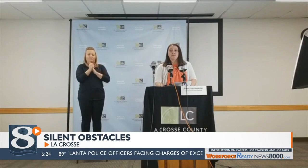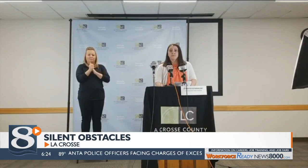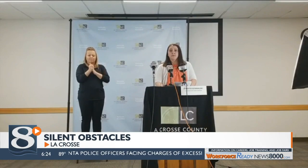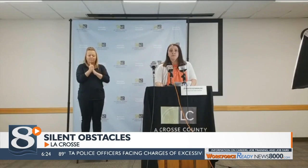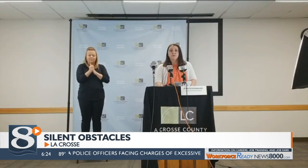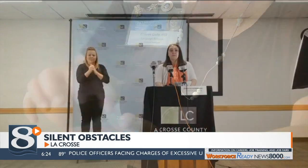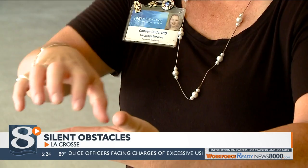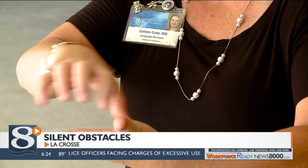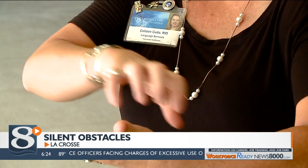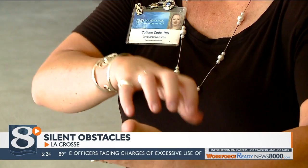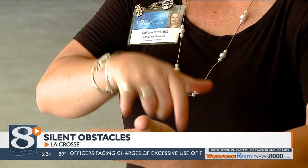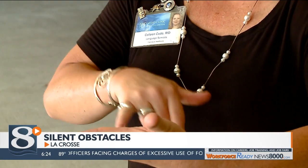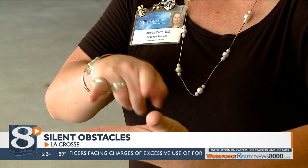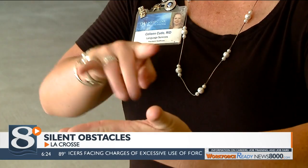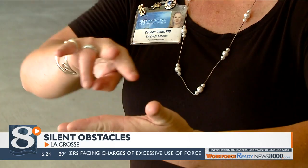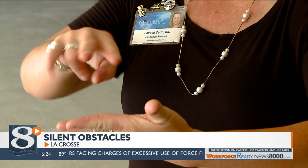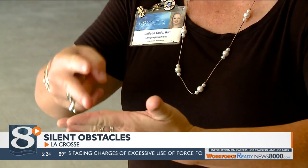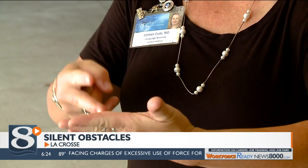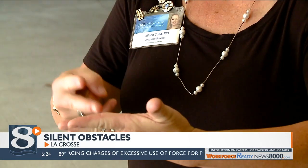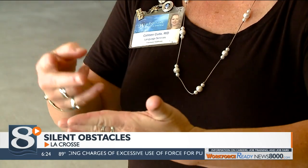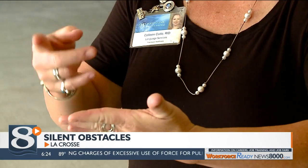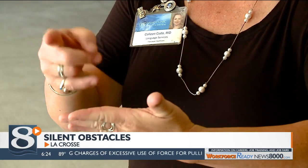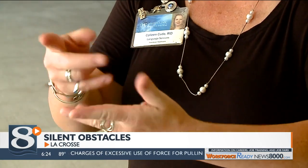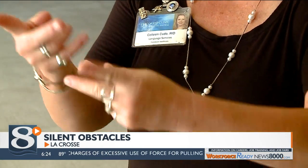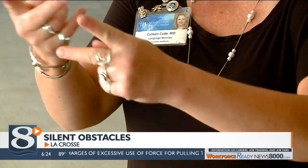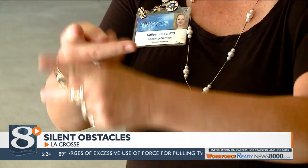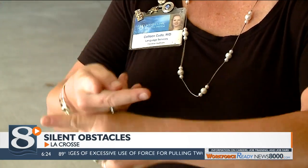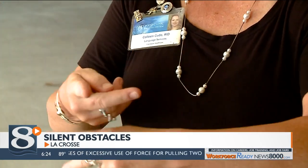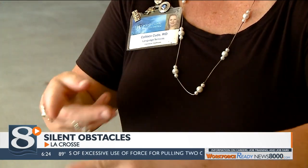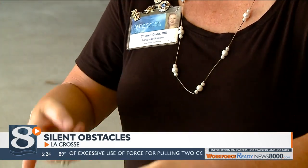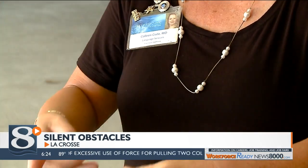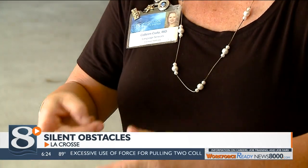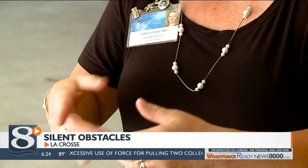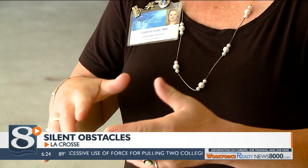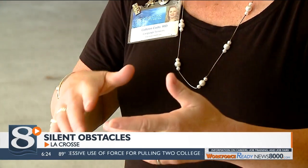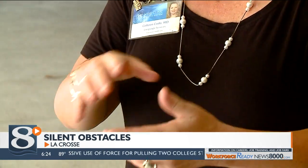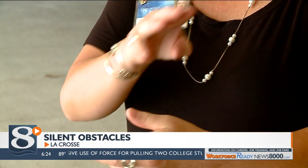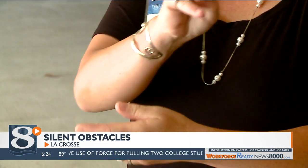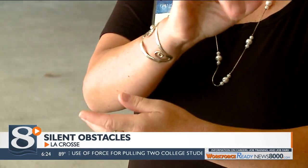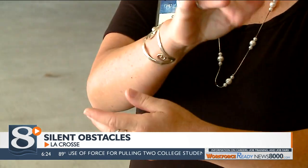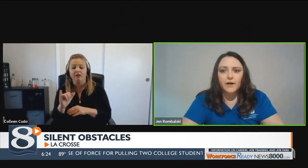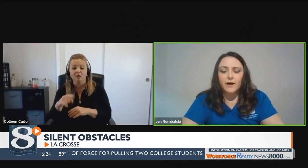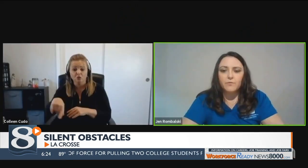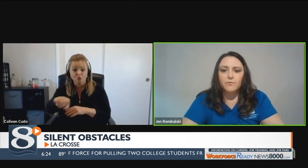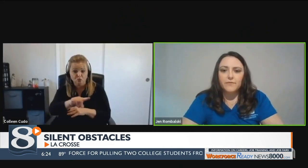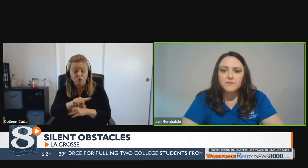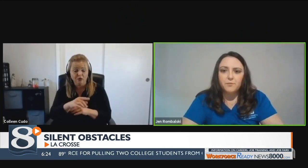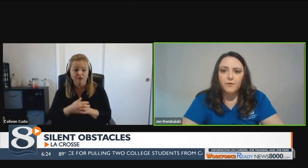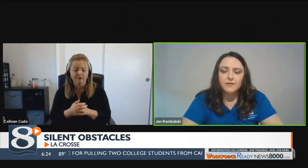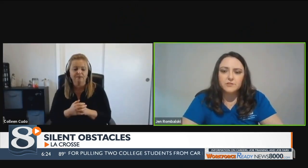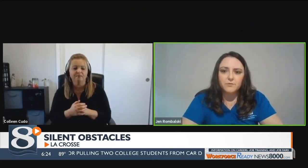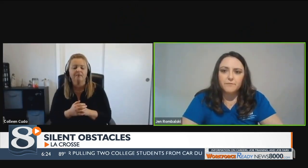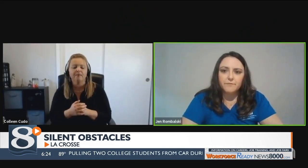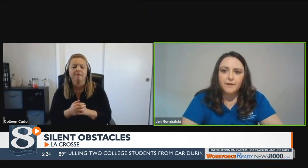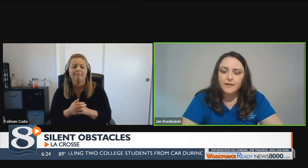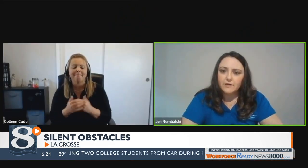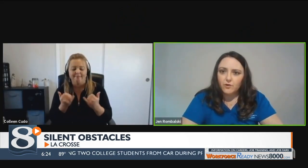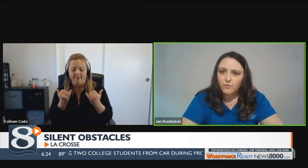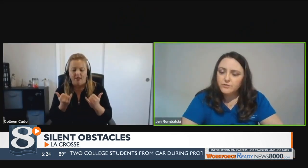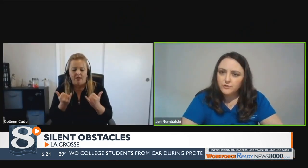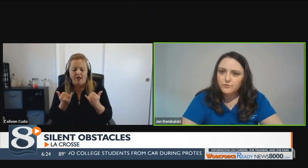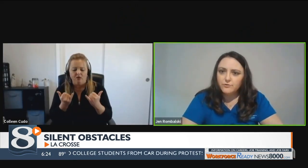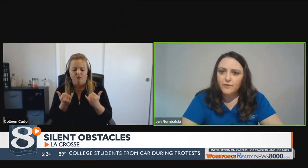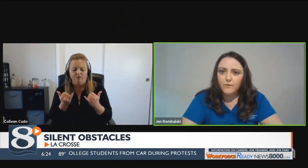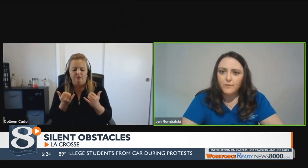I actually change it around. Colleen is a veteran of sign language. I've been doing the interpreting for about 34 years. Like most of us, she's learning something